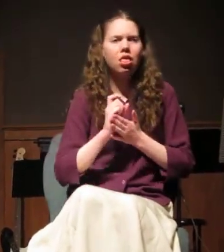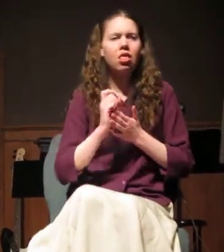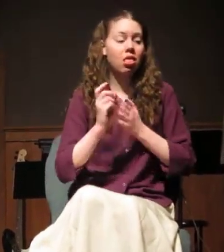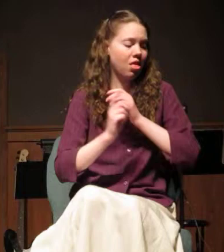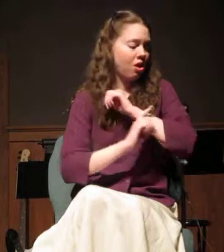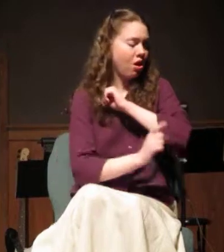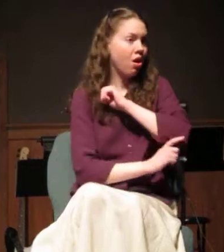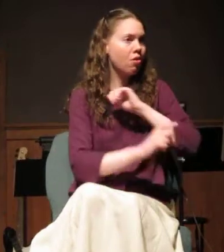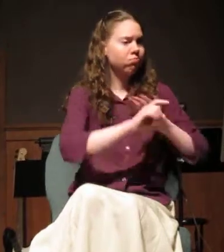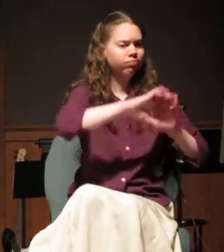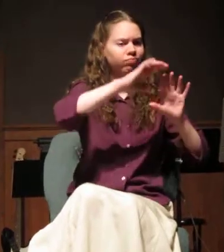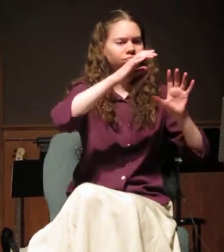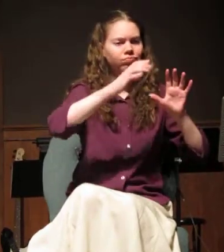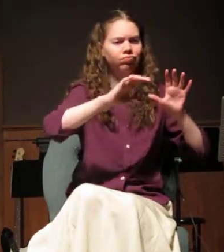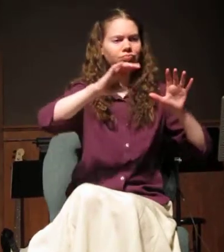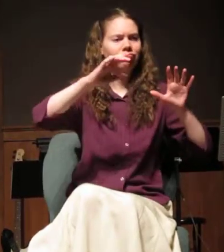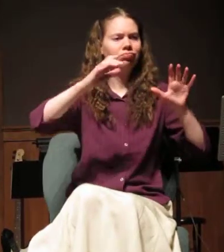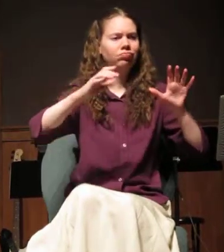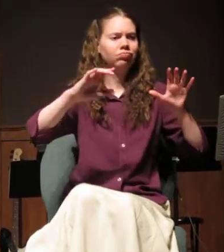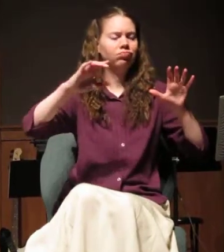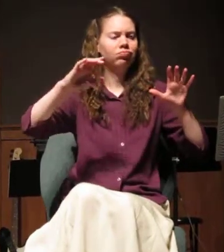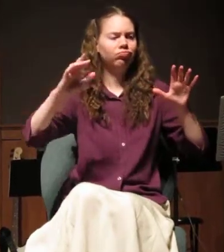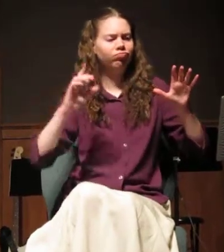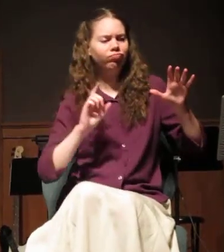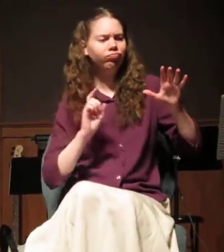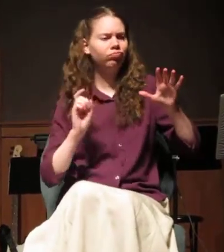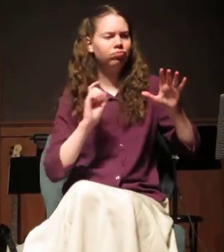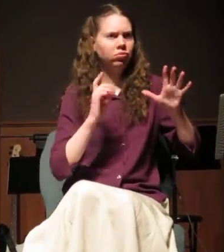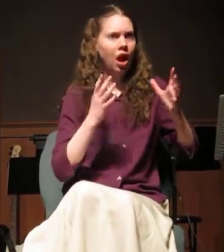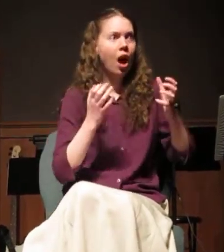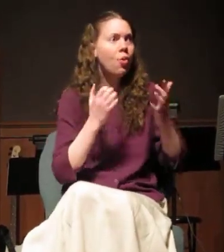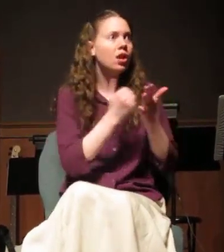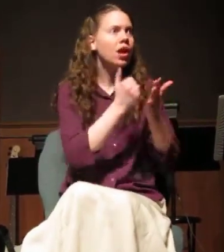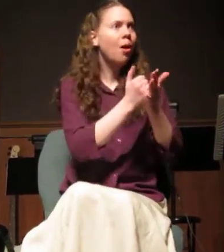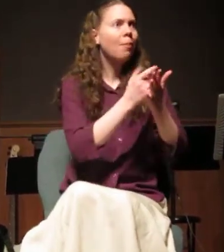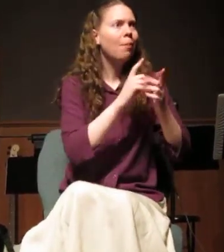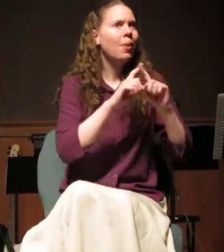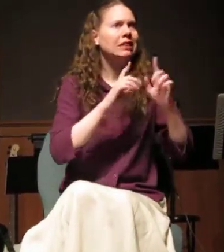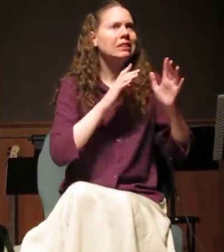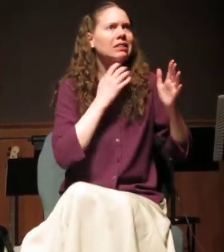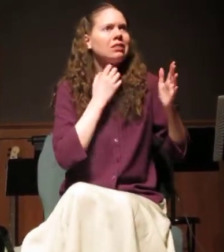He came to the garbage pits. And I waited to help him in what he did. But I hung back.